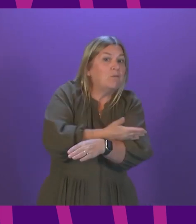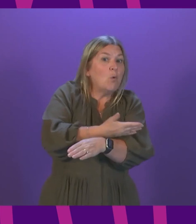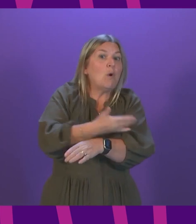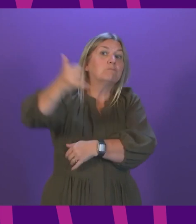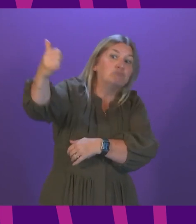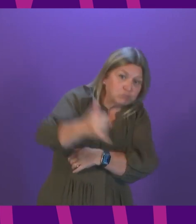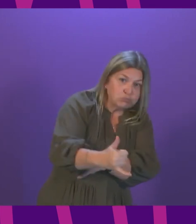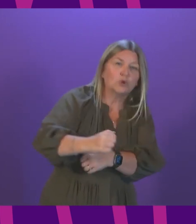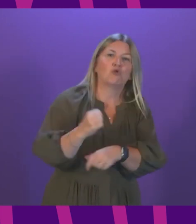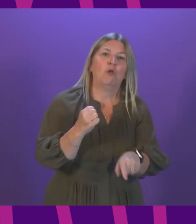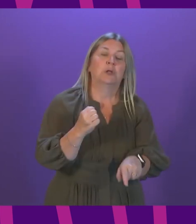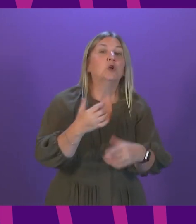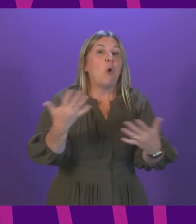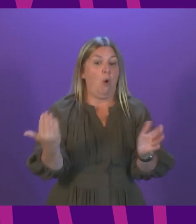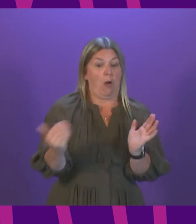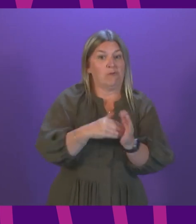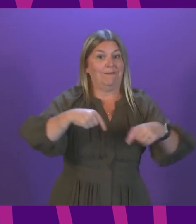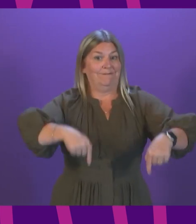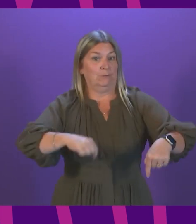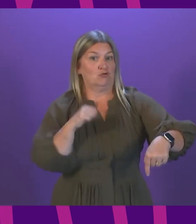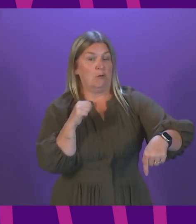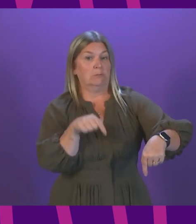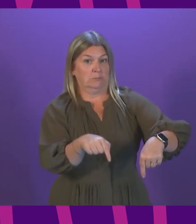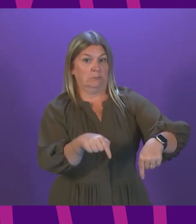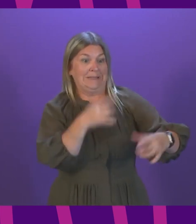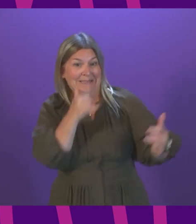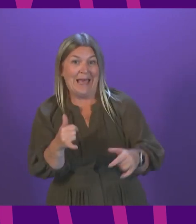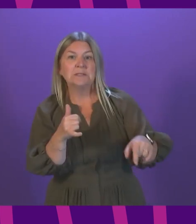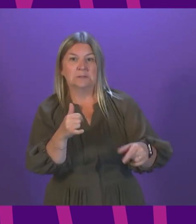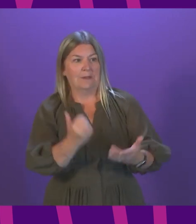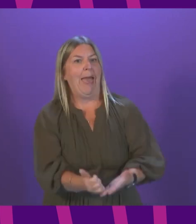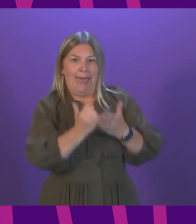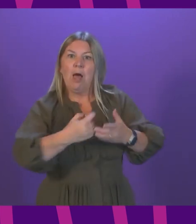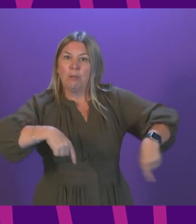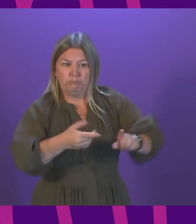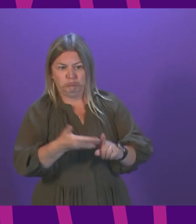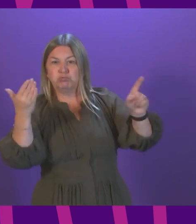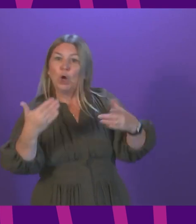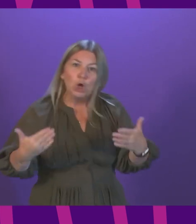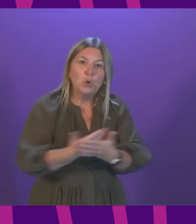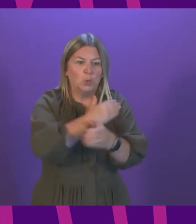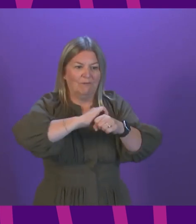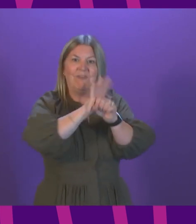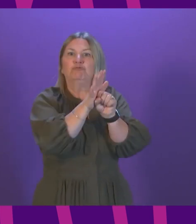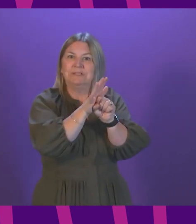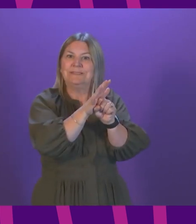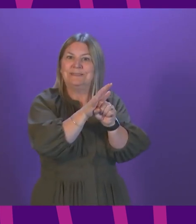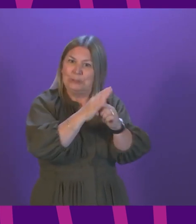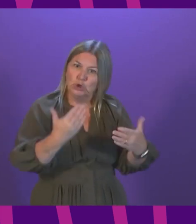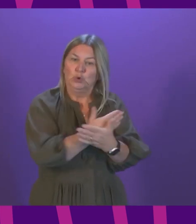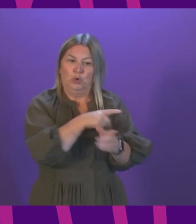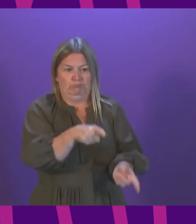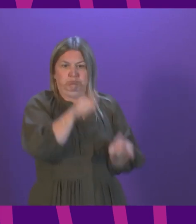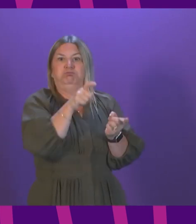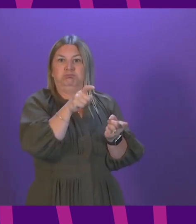and soon after their arrival here can help us do that. Without that, we will have much less ability to pick up the